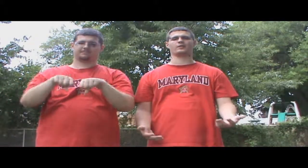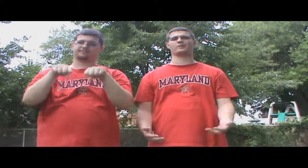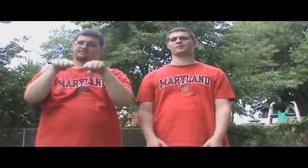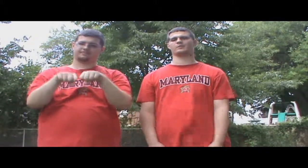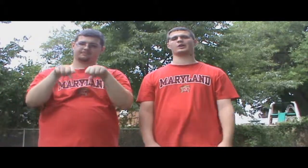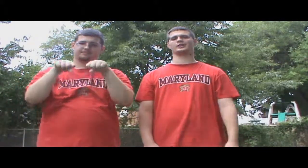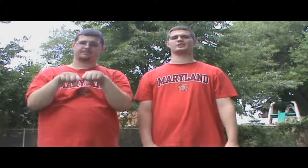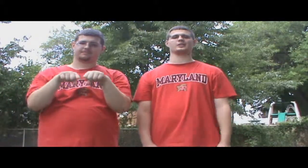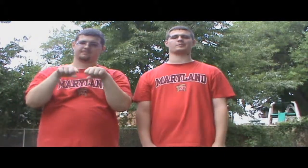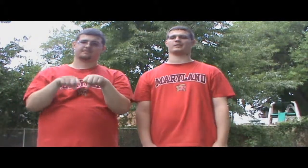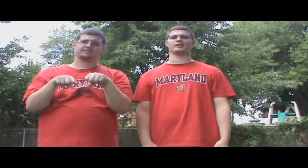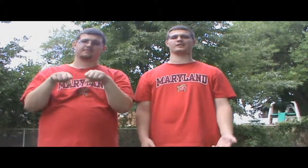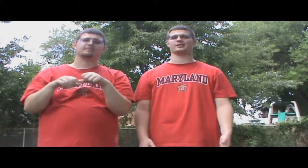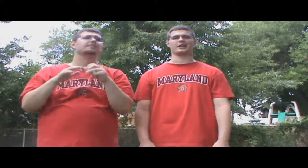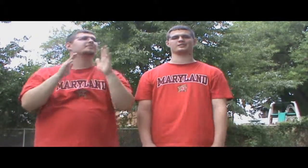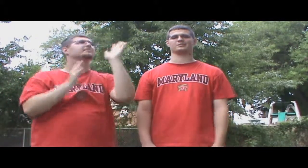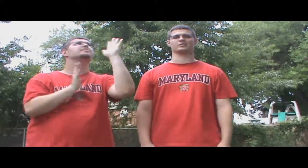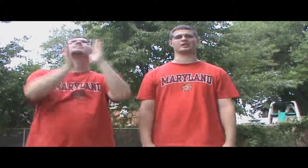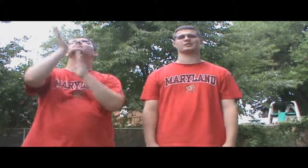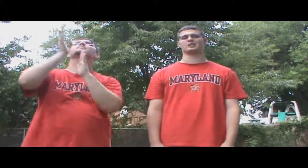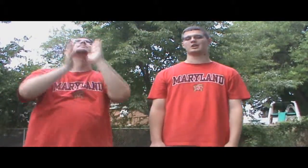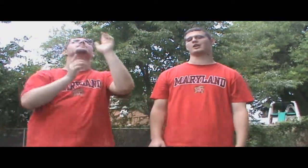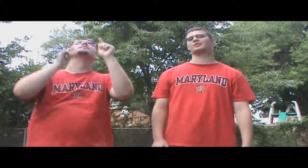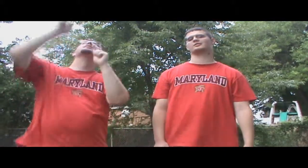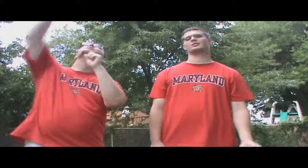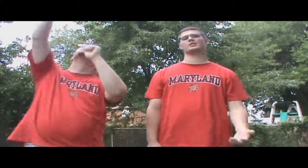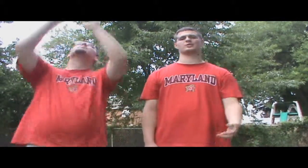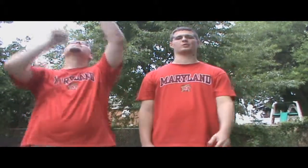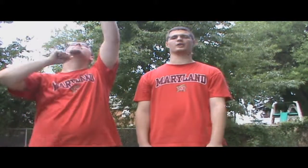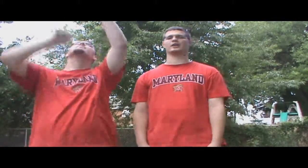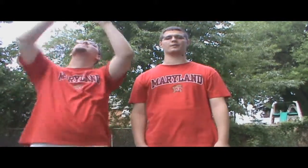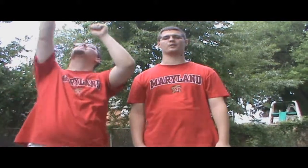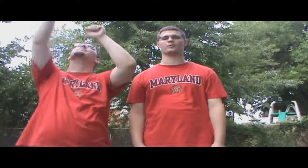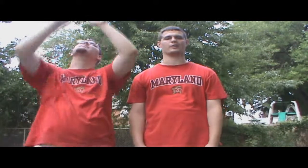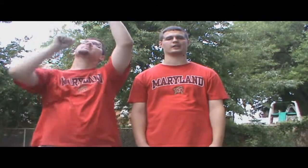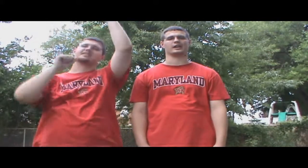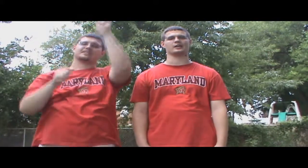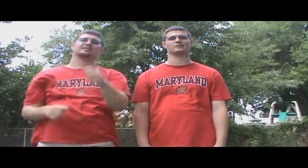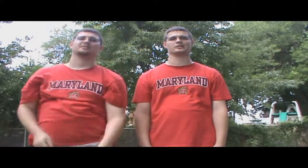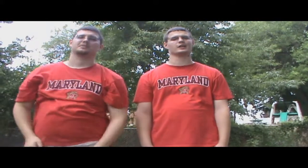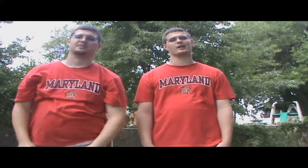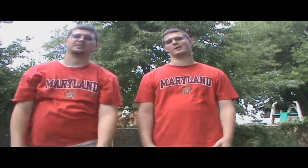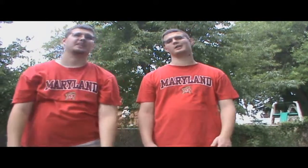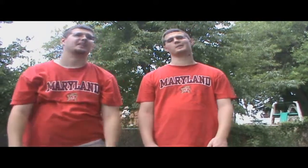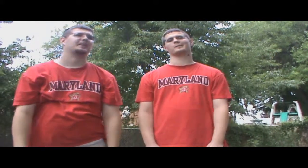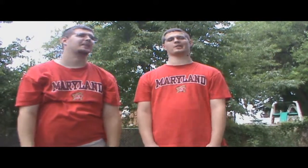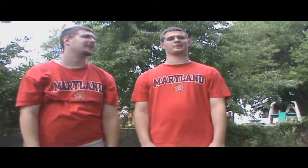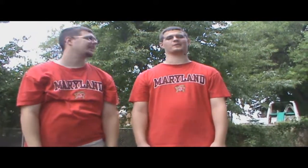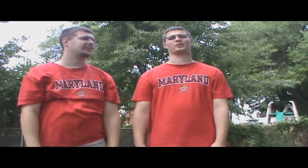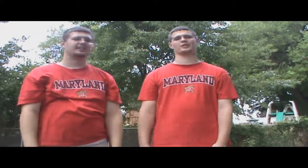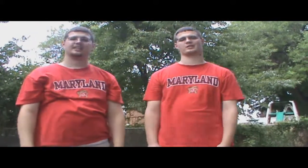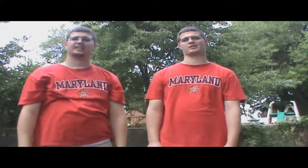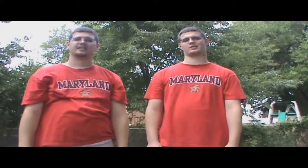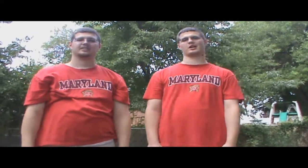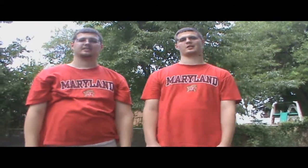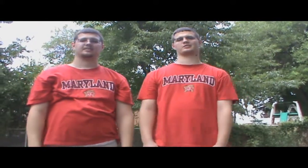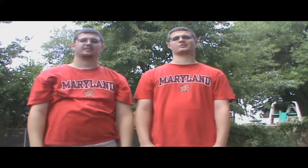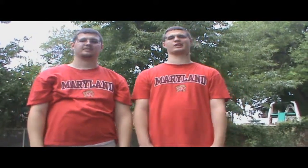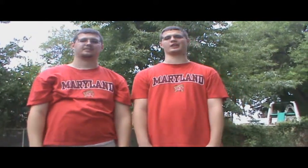for way cheaper and it has more games. Or is this going to be like the Wii and have no fucking games? I mean, but the screen